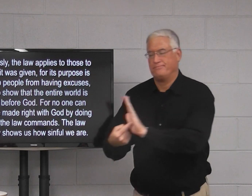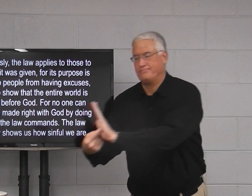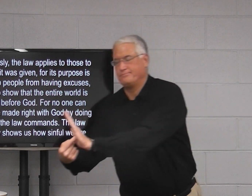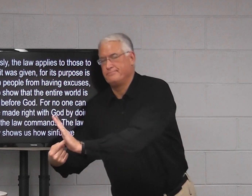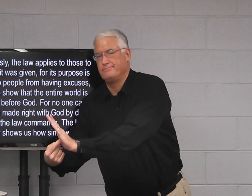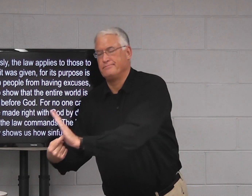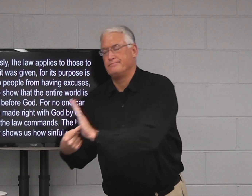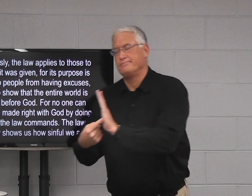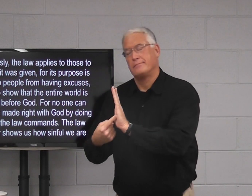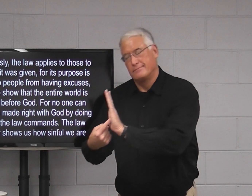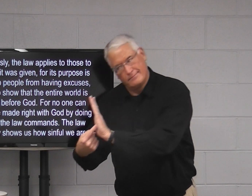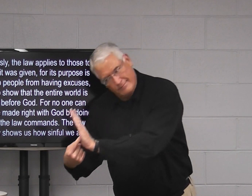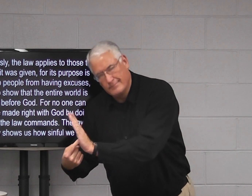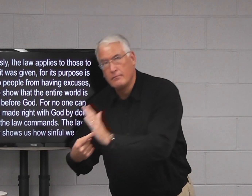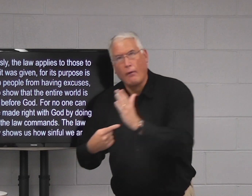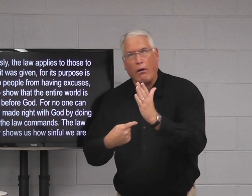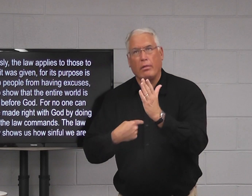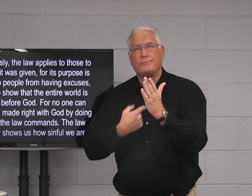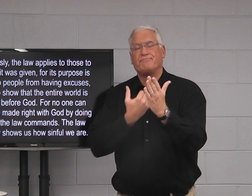showing them that they were sinners indeed.